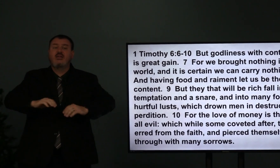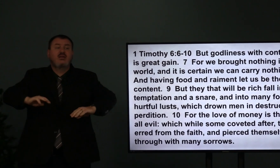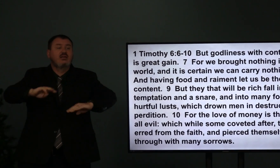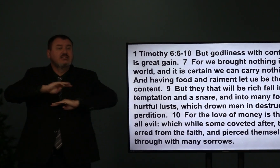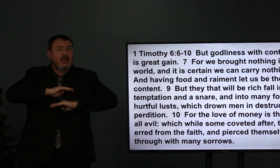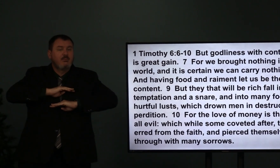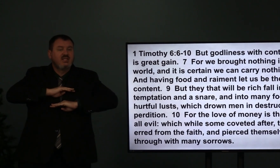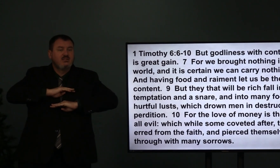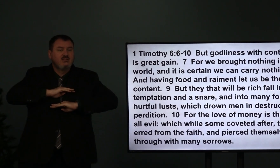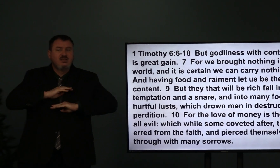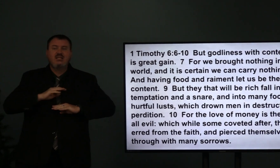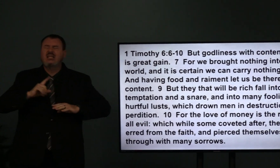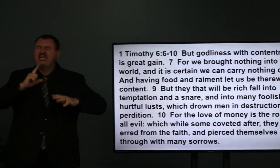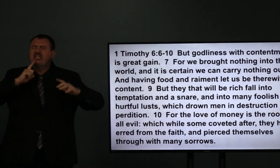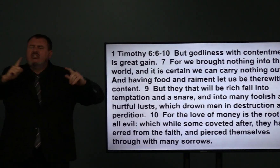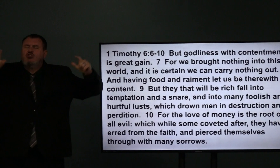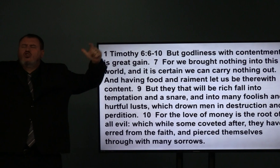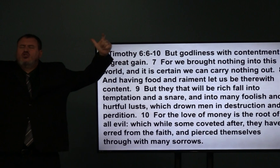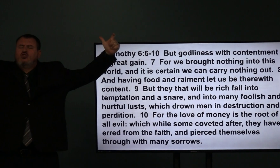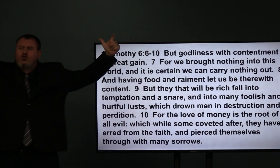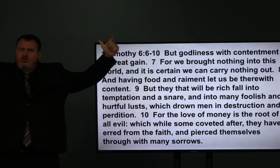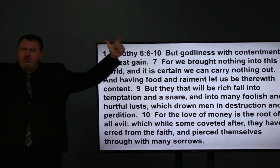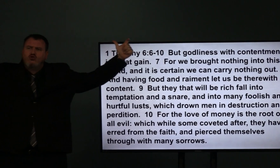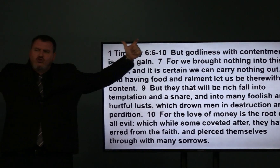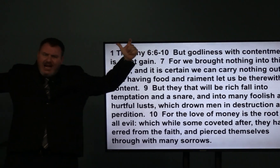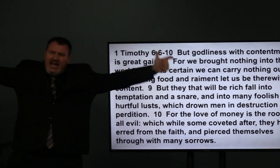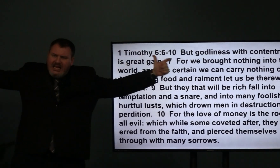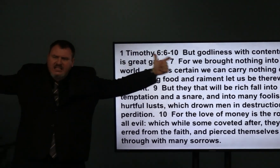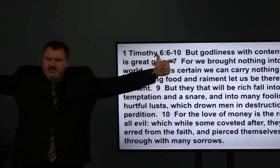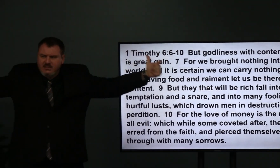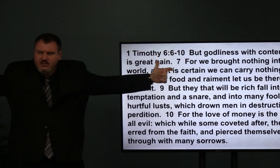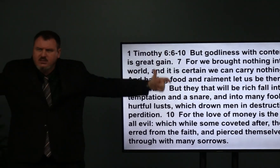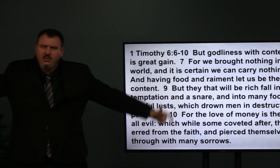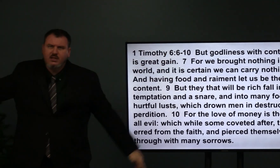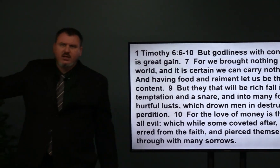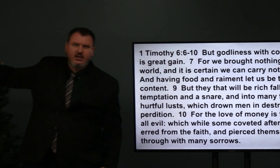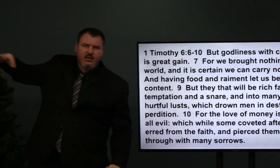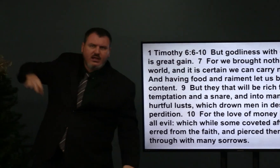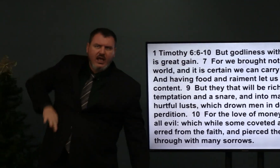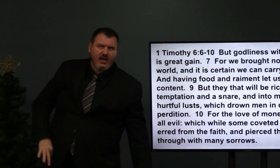being like God, with contentment, is great gain.